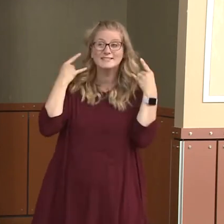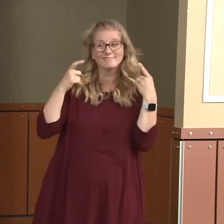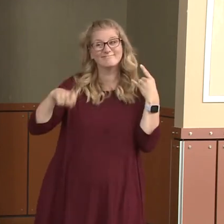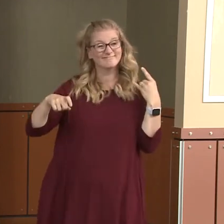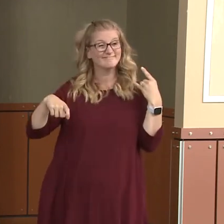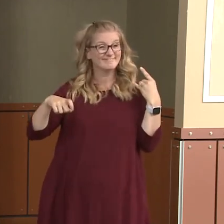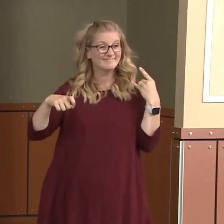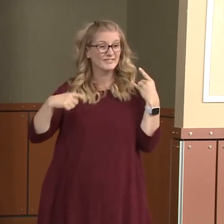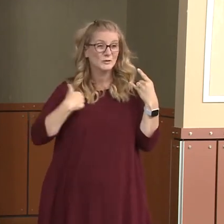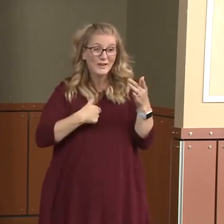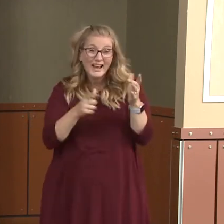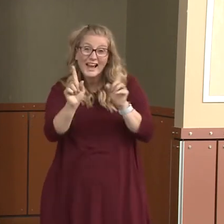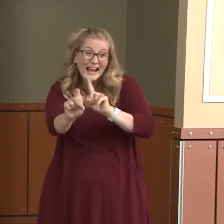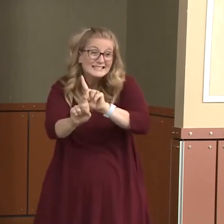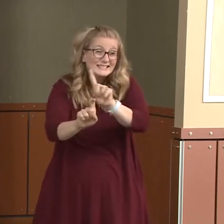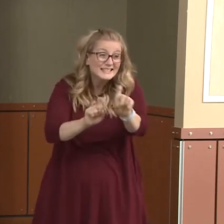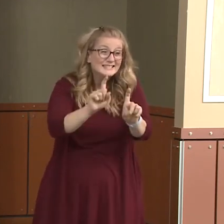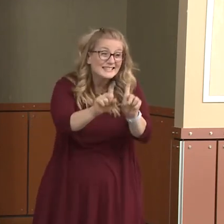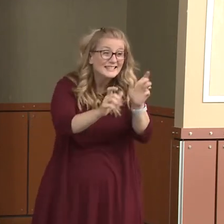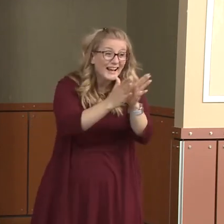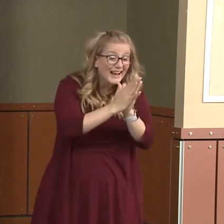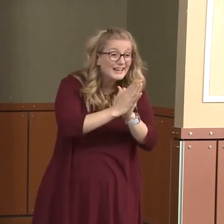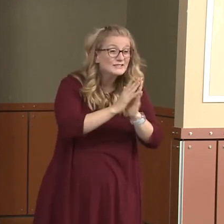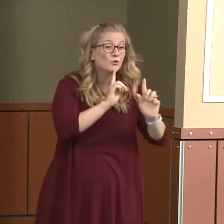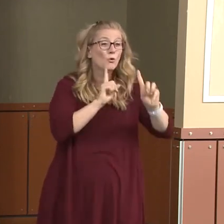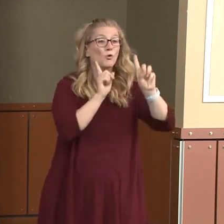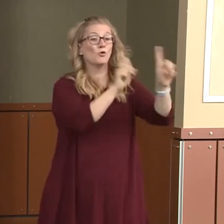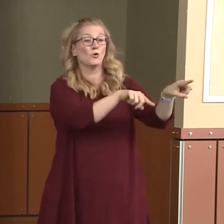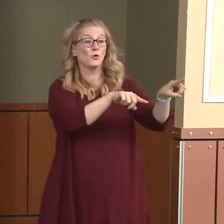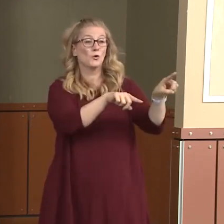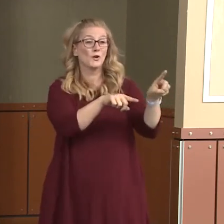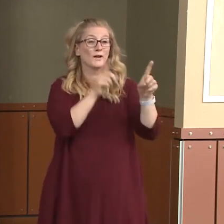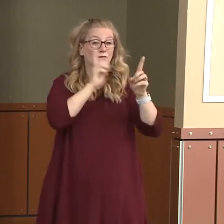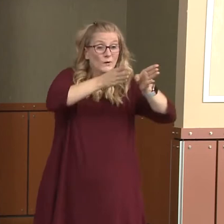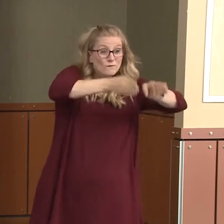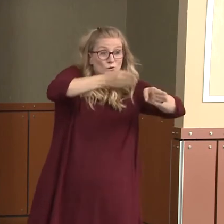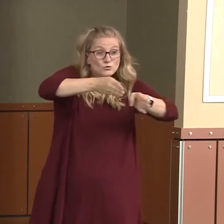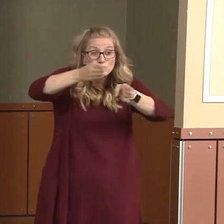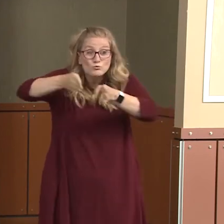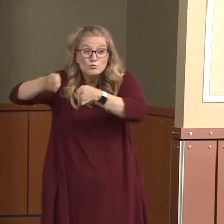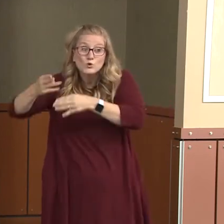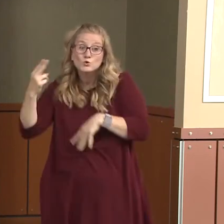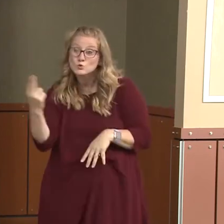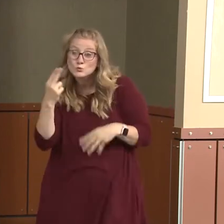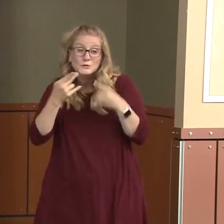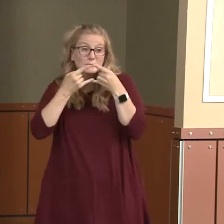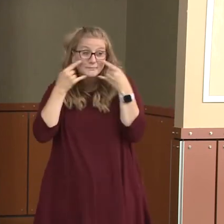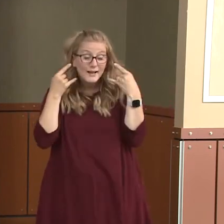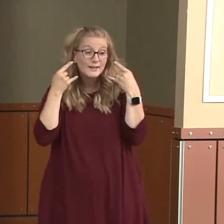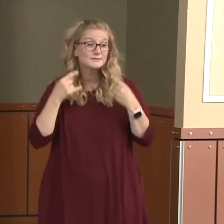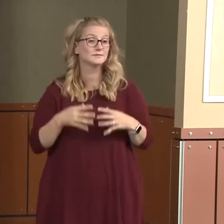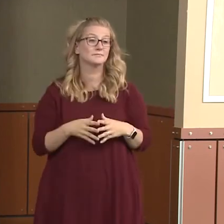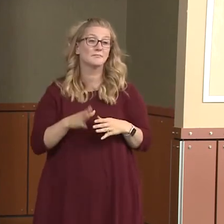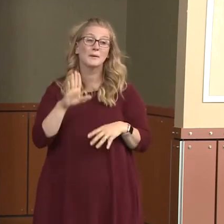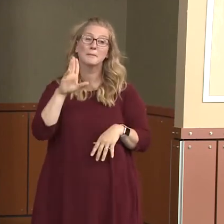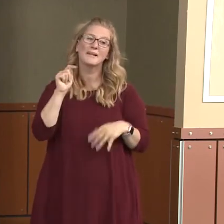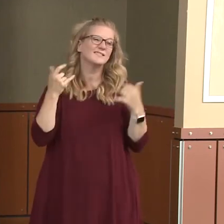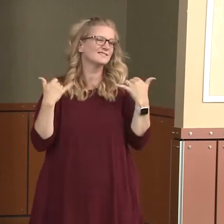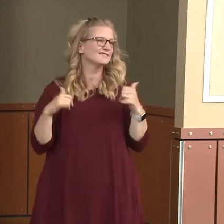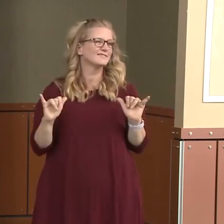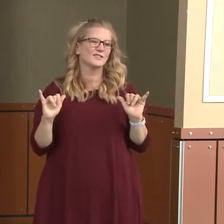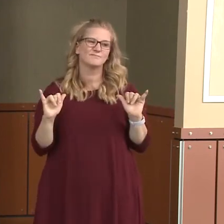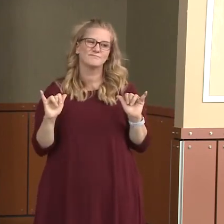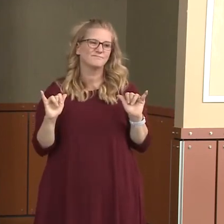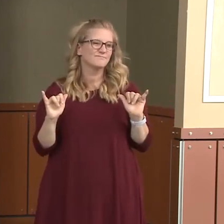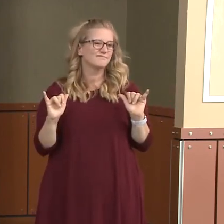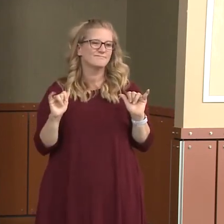I've issued directives for individuals to wear masks, but we're still not seeing the numbers where